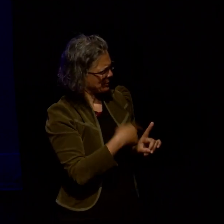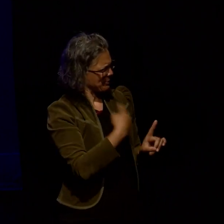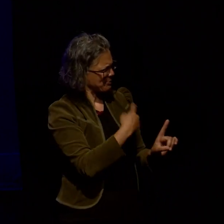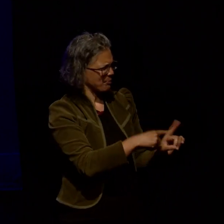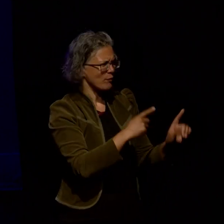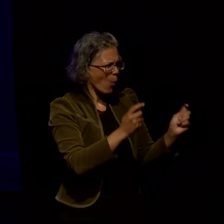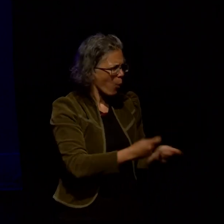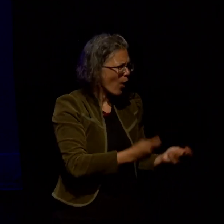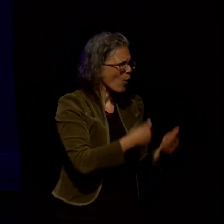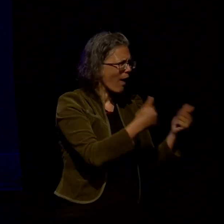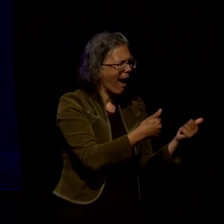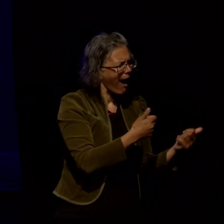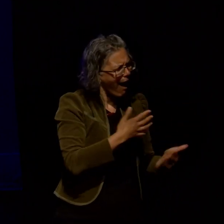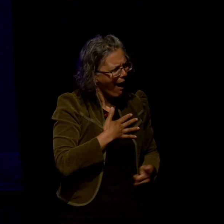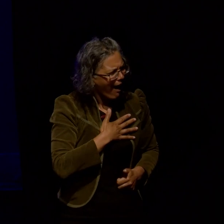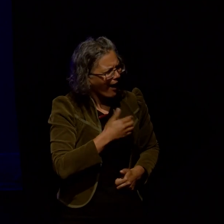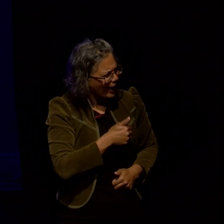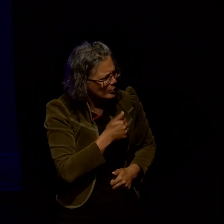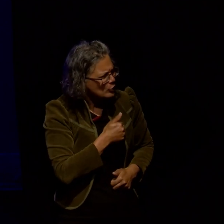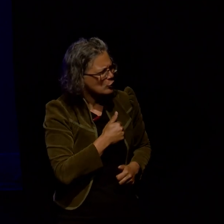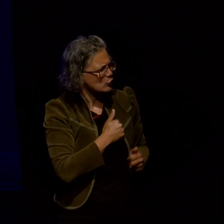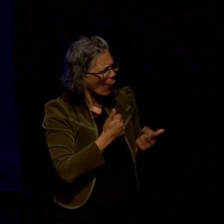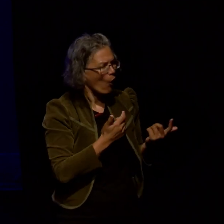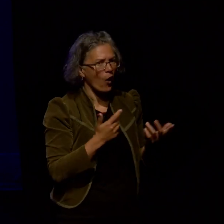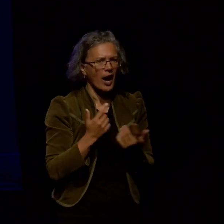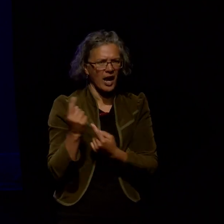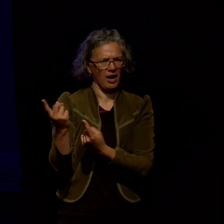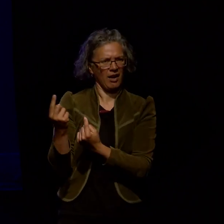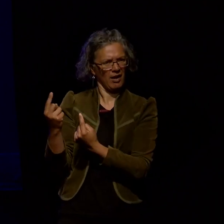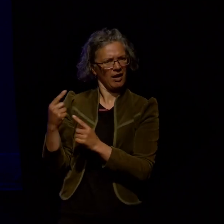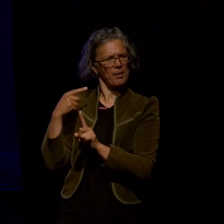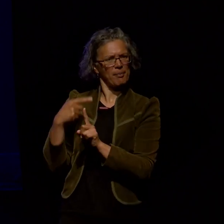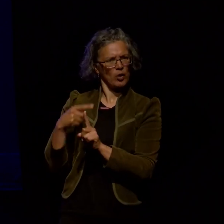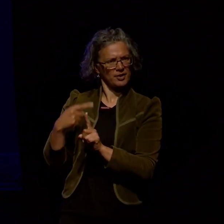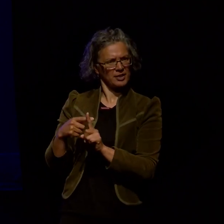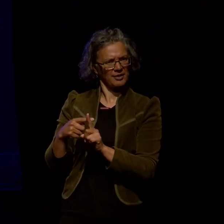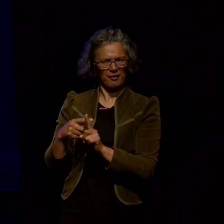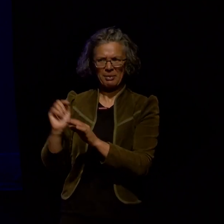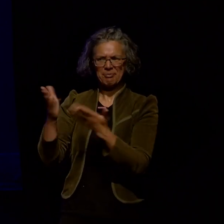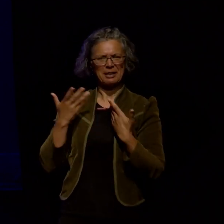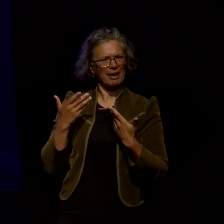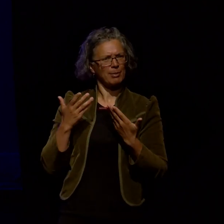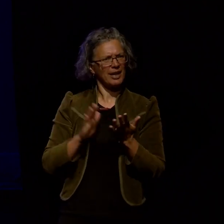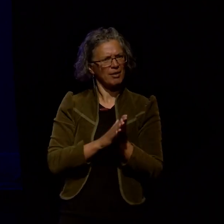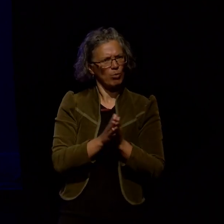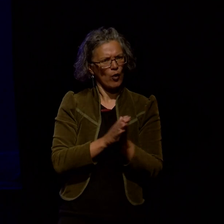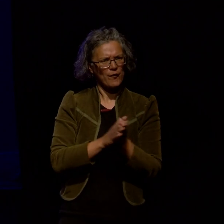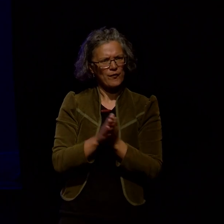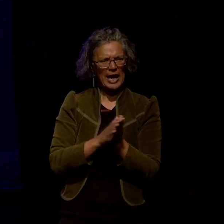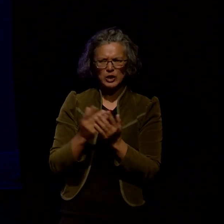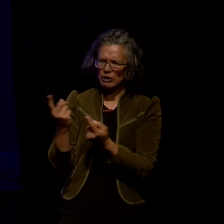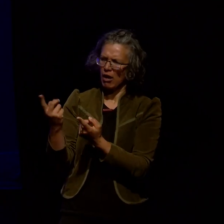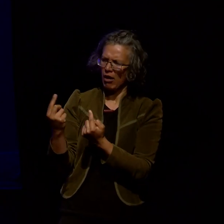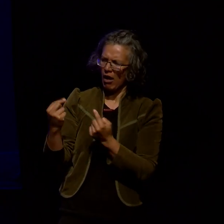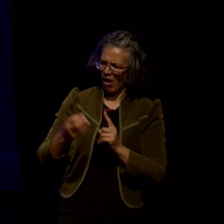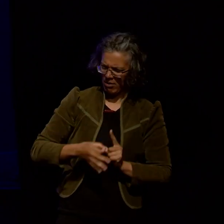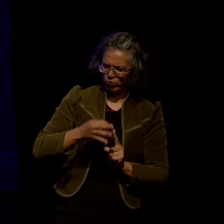well what didn't to what they got the results were really motivating and their insights genuinely improved